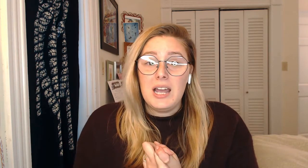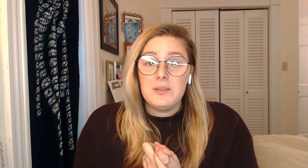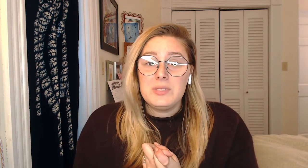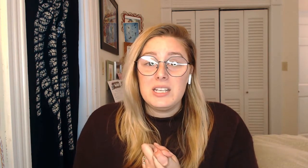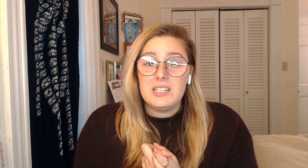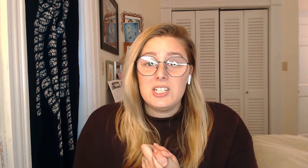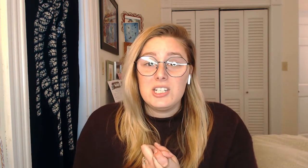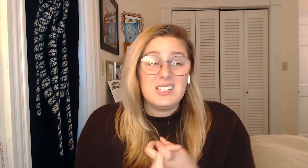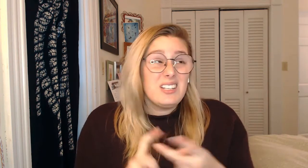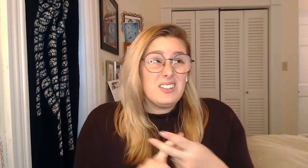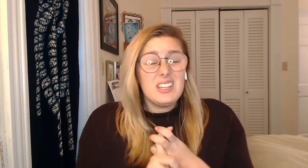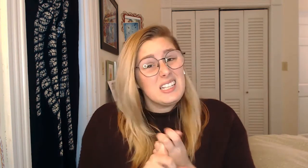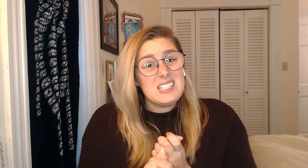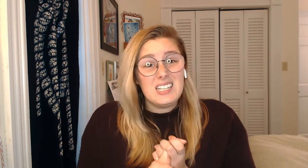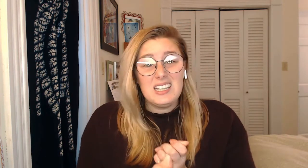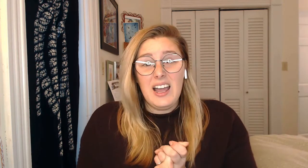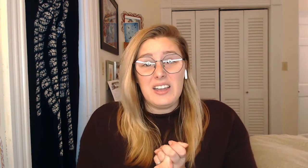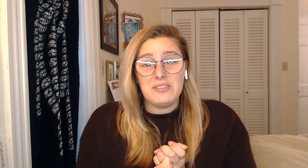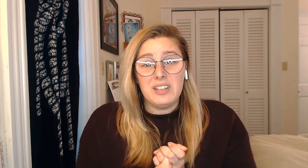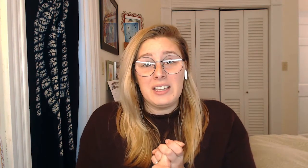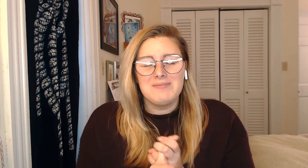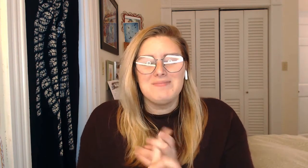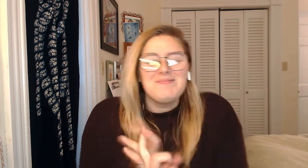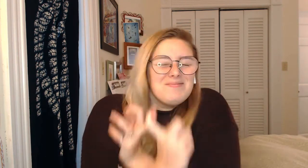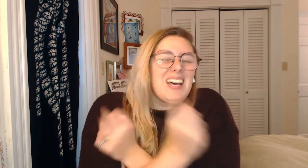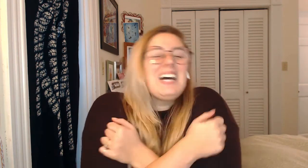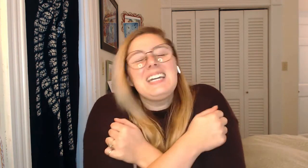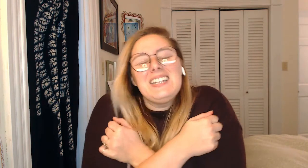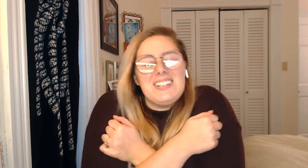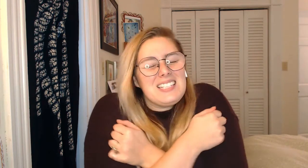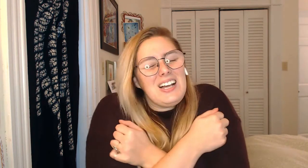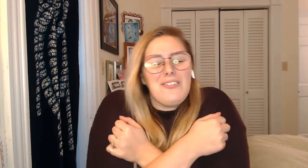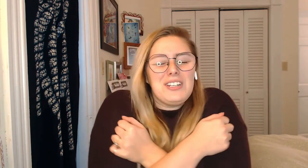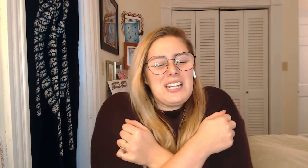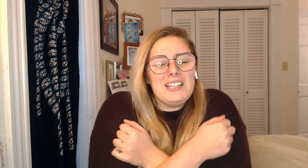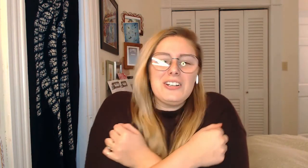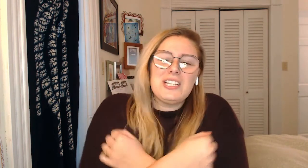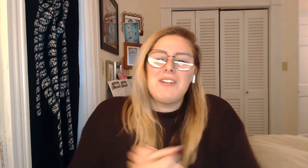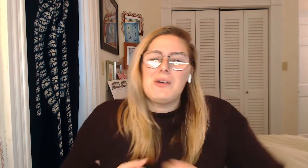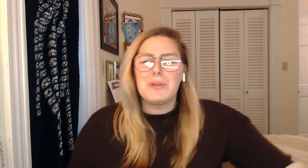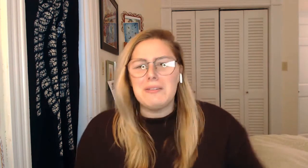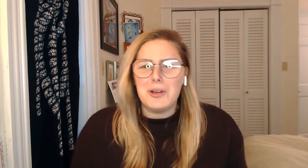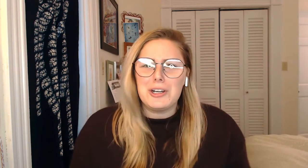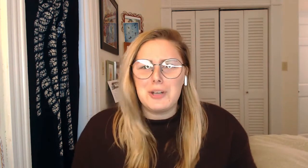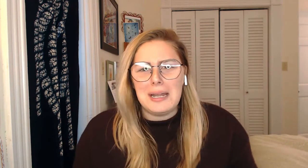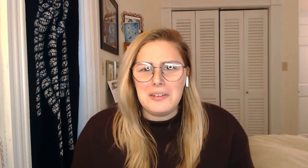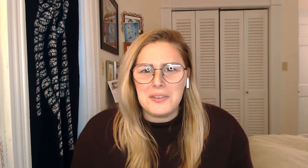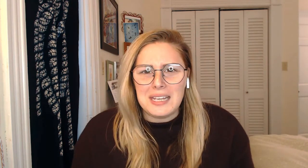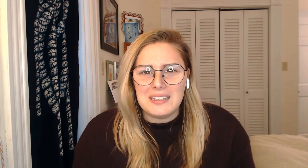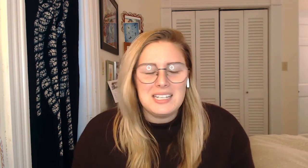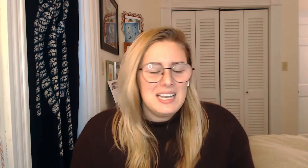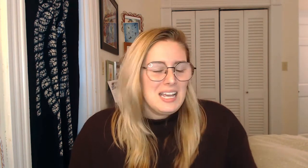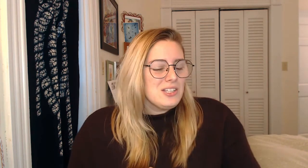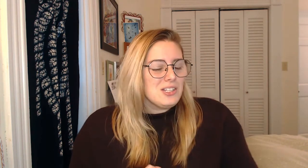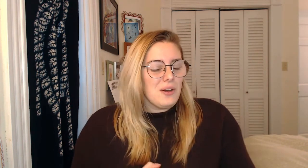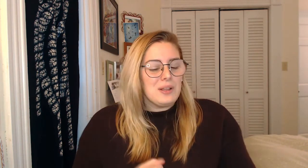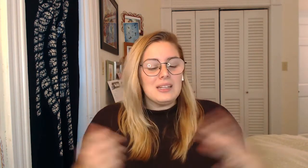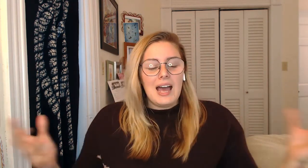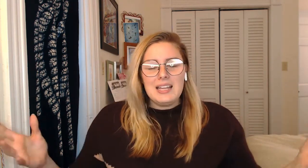it's just little things in life, like hugging yourself and telling yourself how brave you are trying new things. So let's